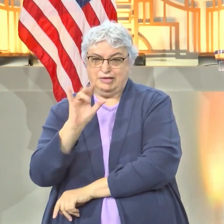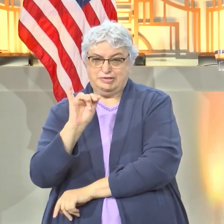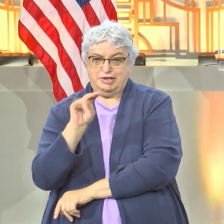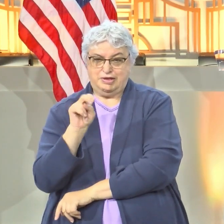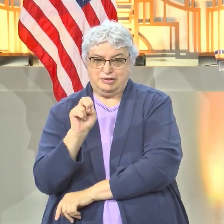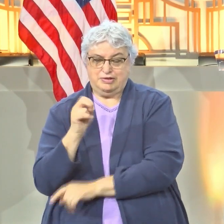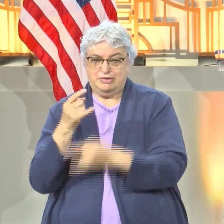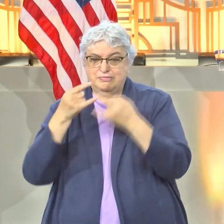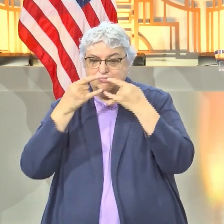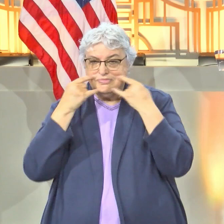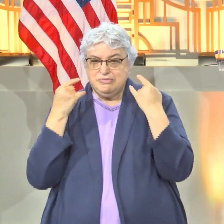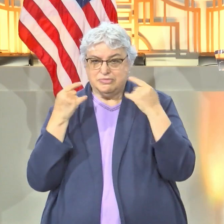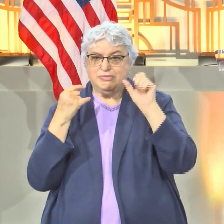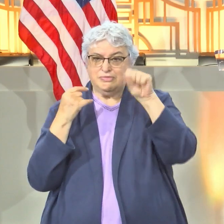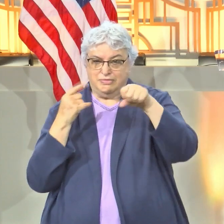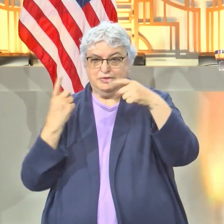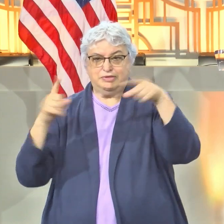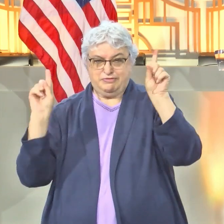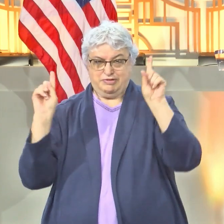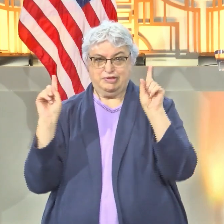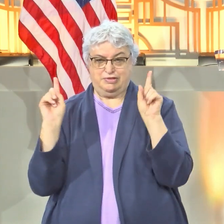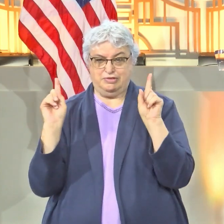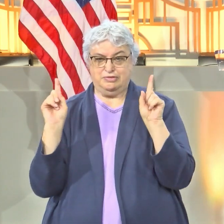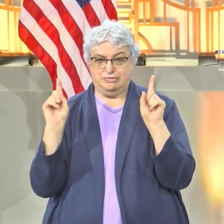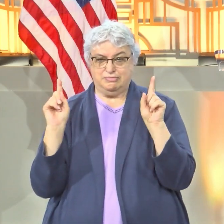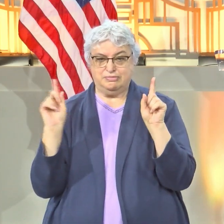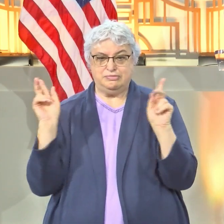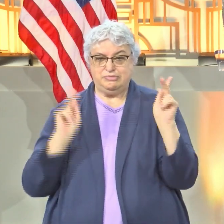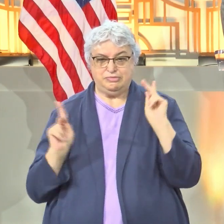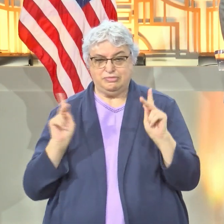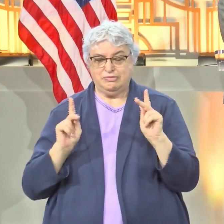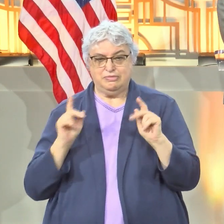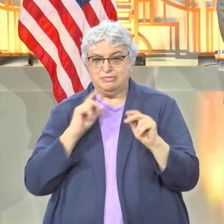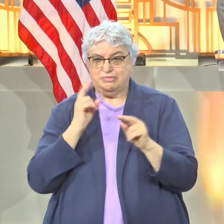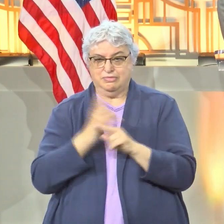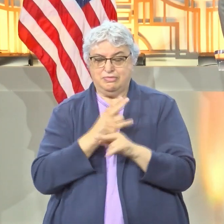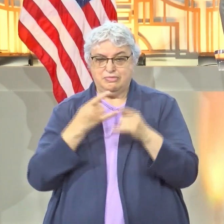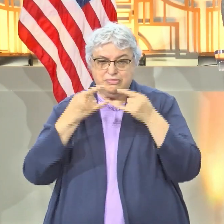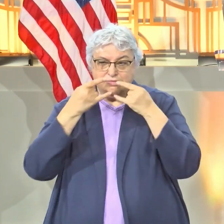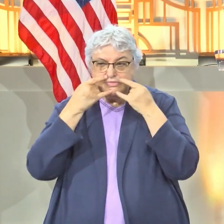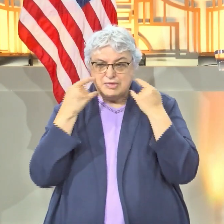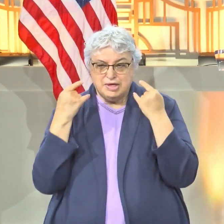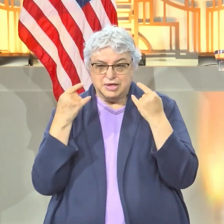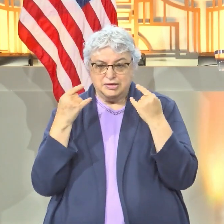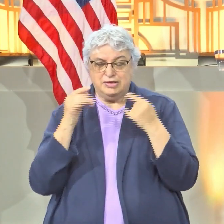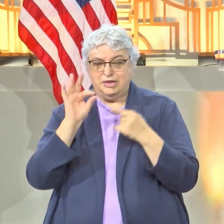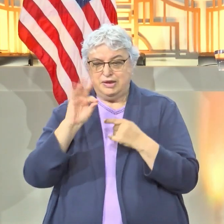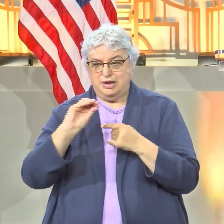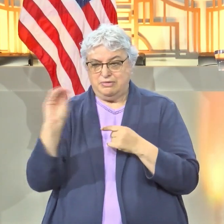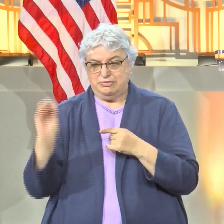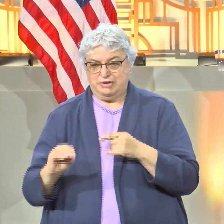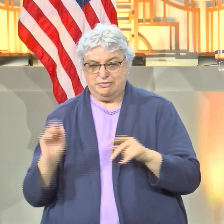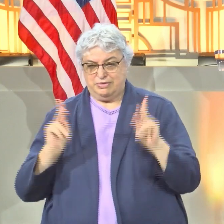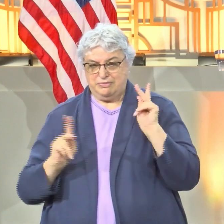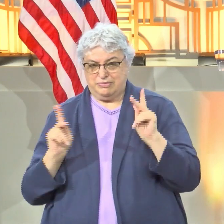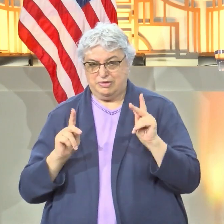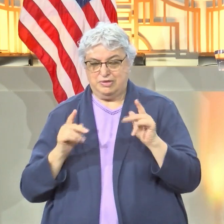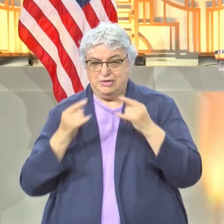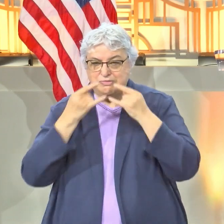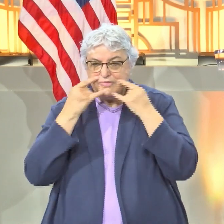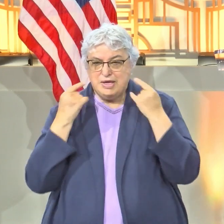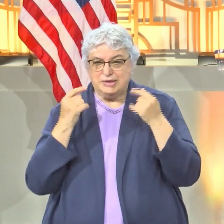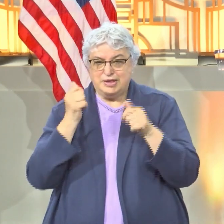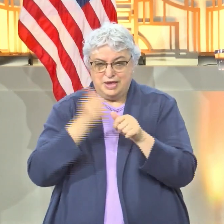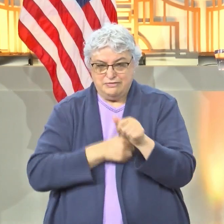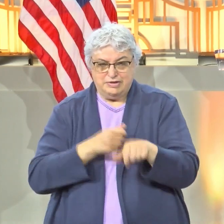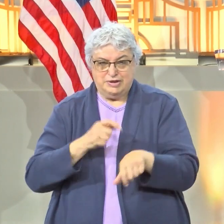and this mass does work and so if people will simply wear their masks if 90% of the people are wearing their masks every